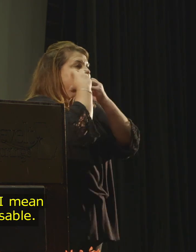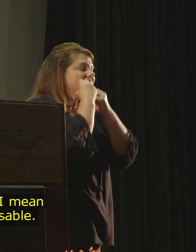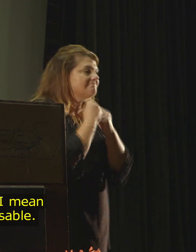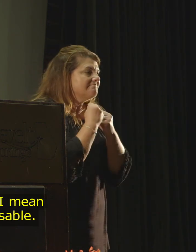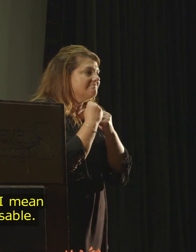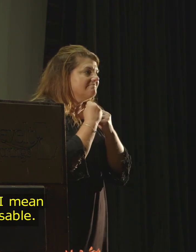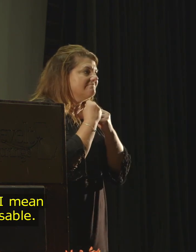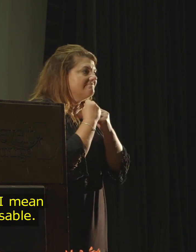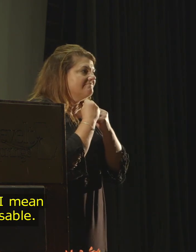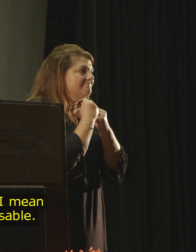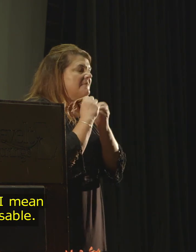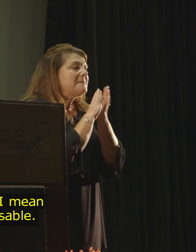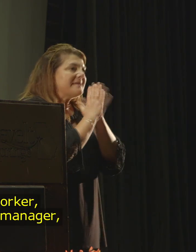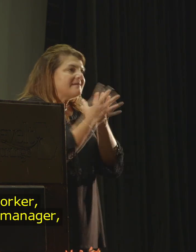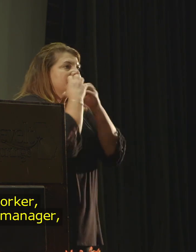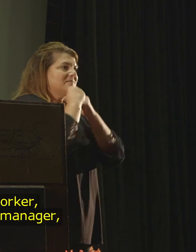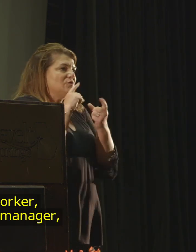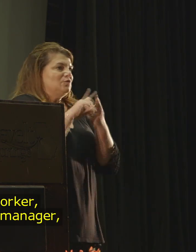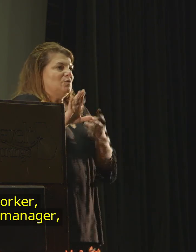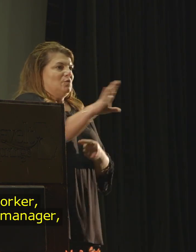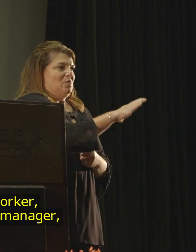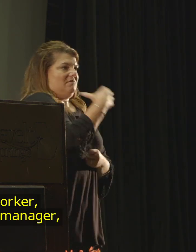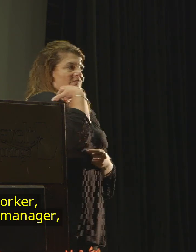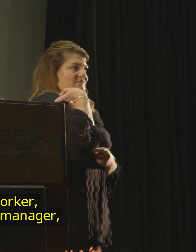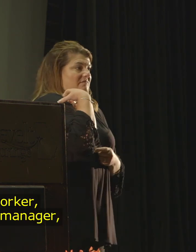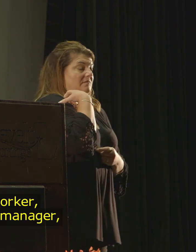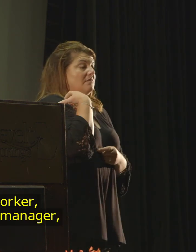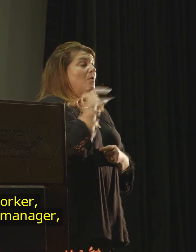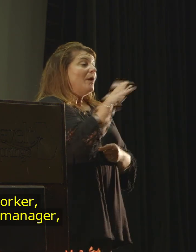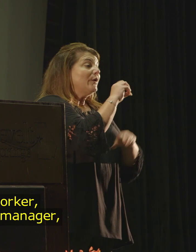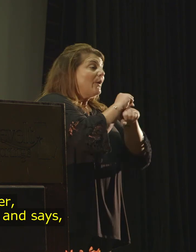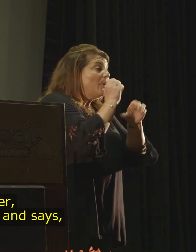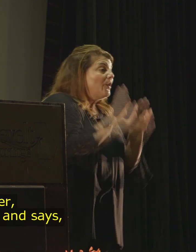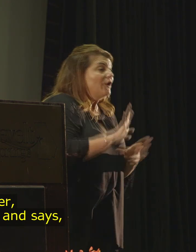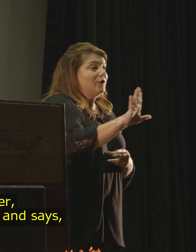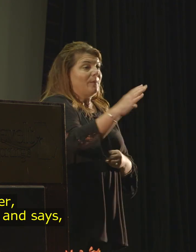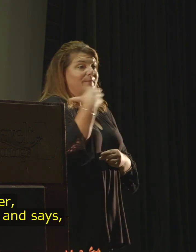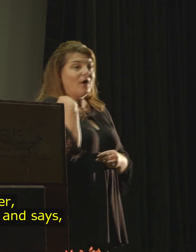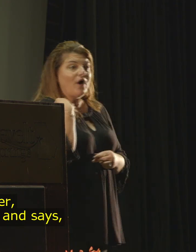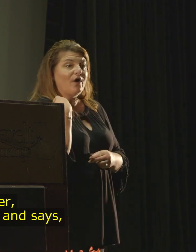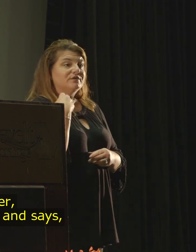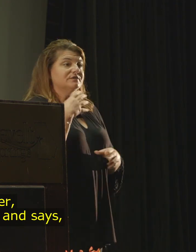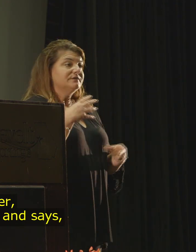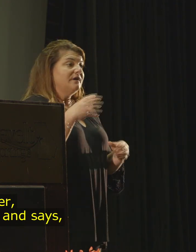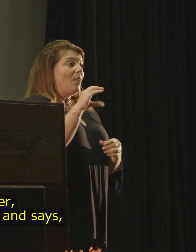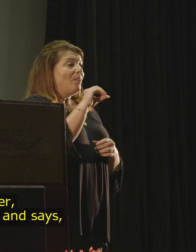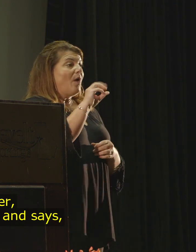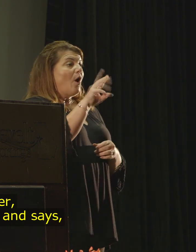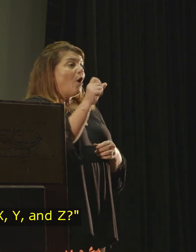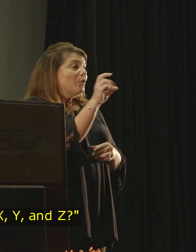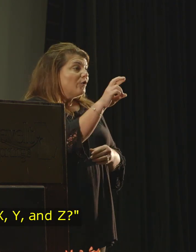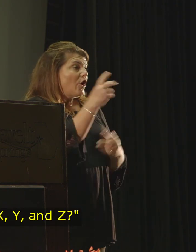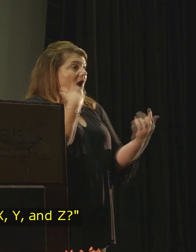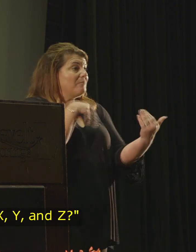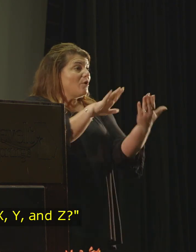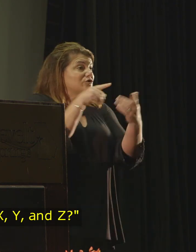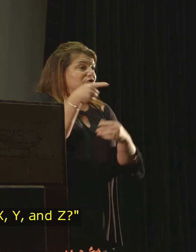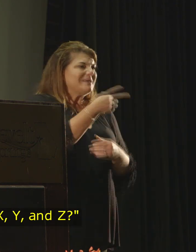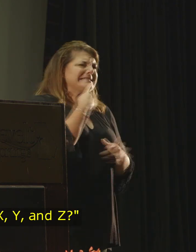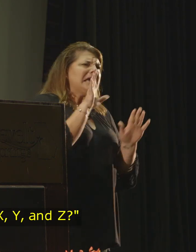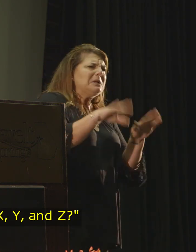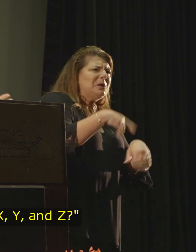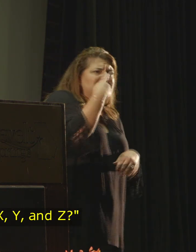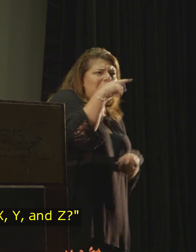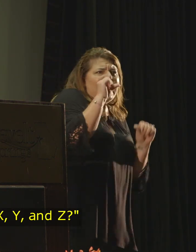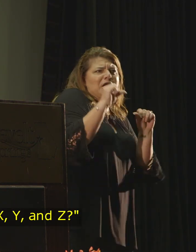what I mean by indispensable. When a co-worker, when a boss, a manager, the owner approaches you and says, hey, can you do